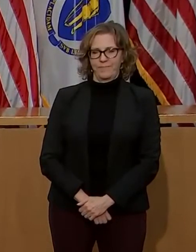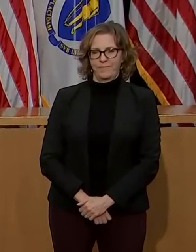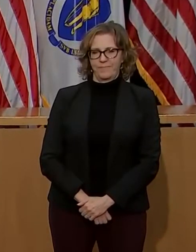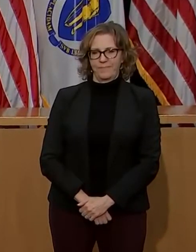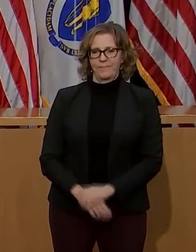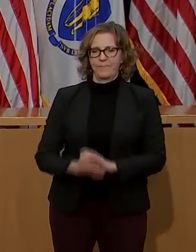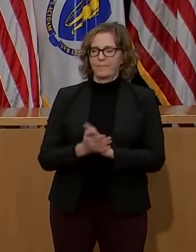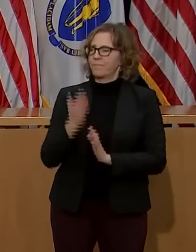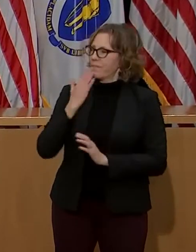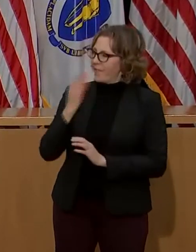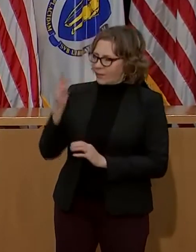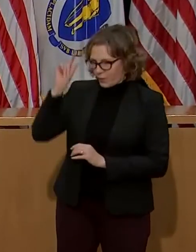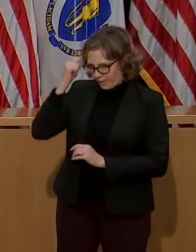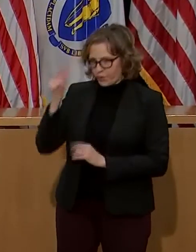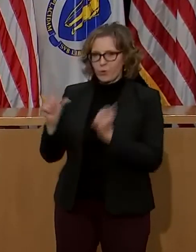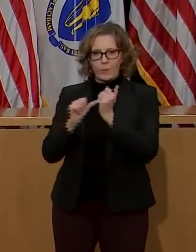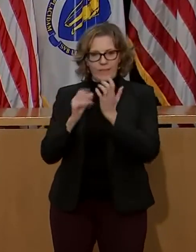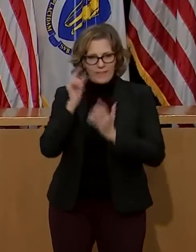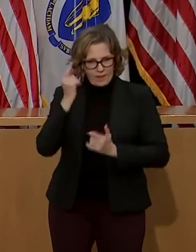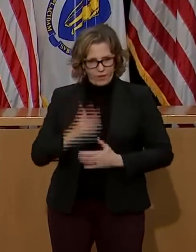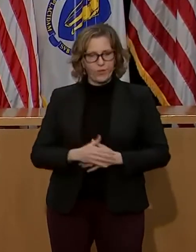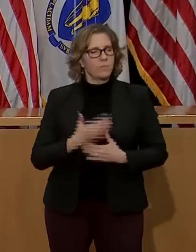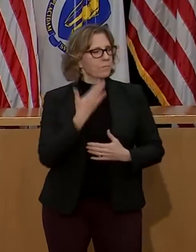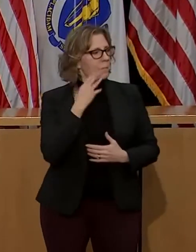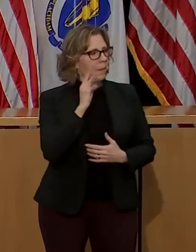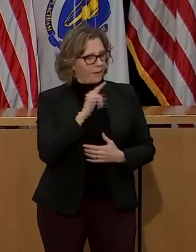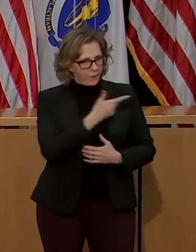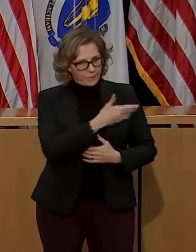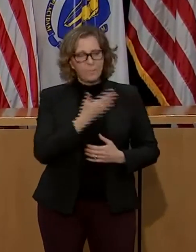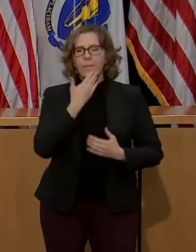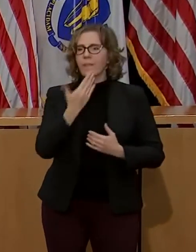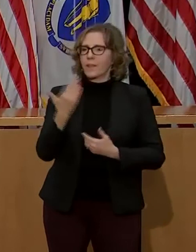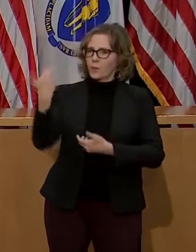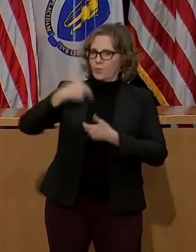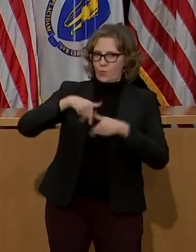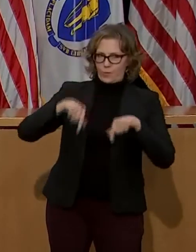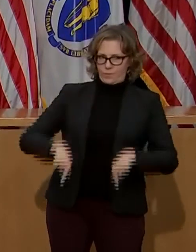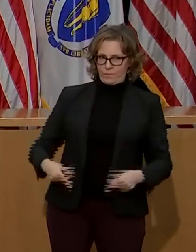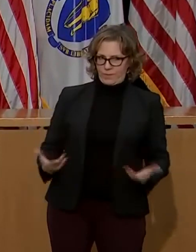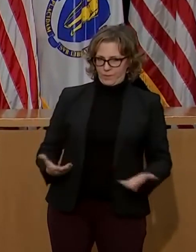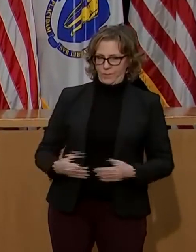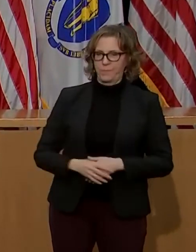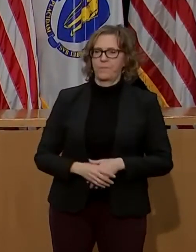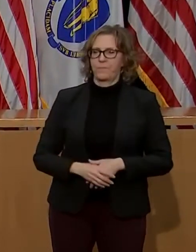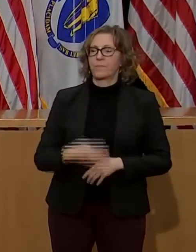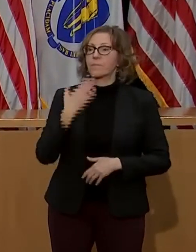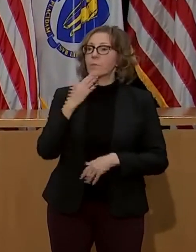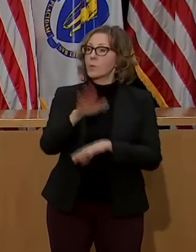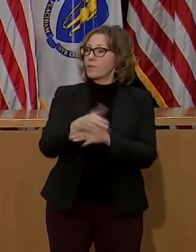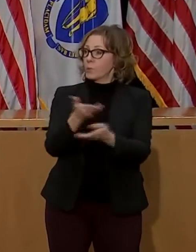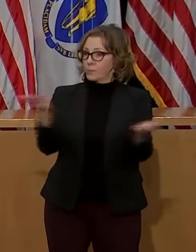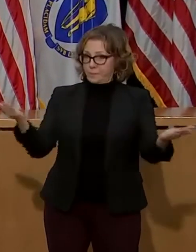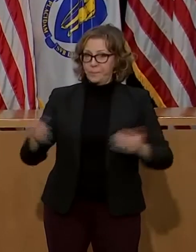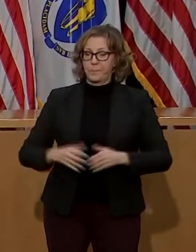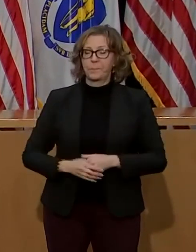Governor, Lieutenant Governor, Michael, thank you for joining us today. Good afternoon, everyone.